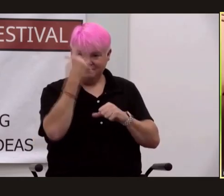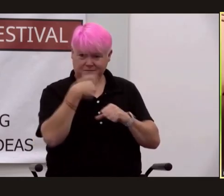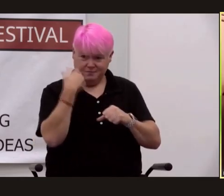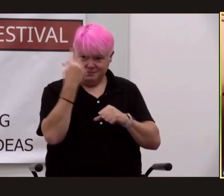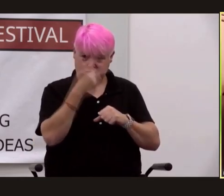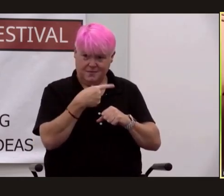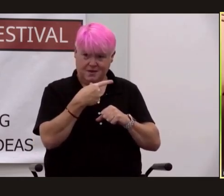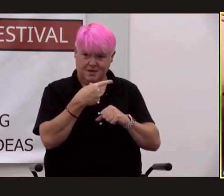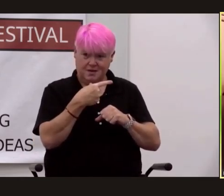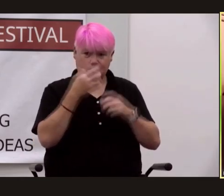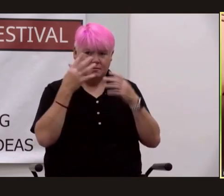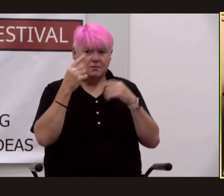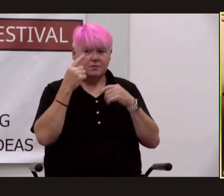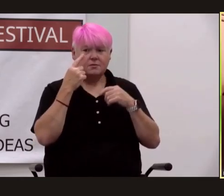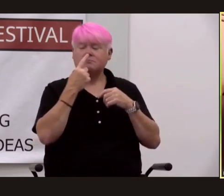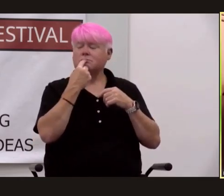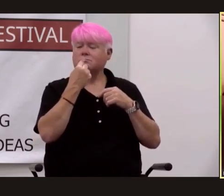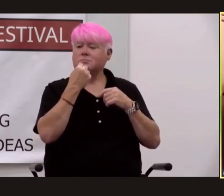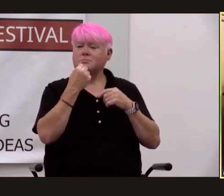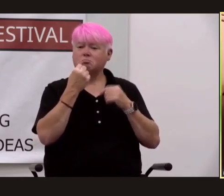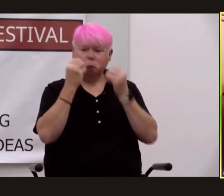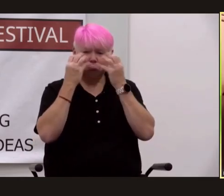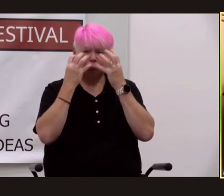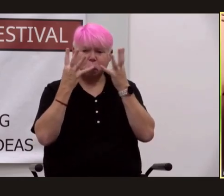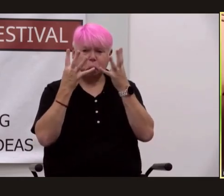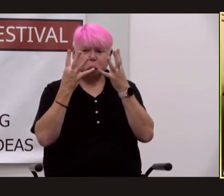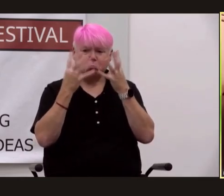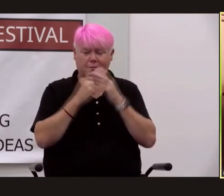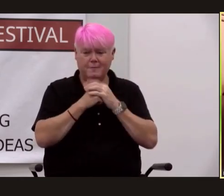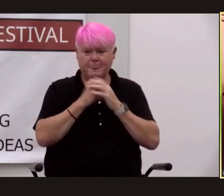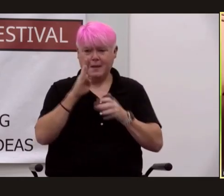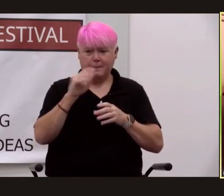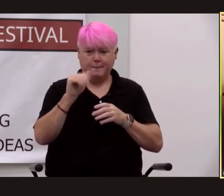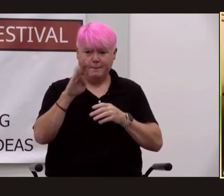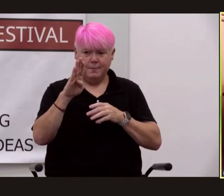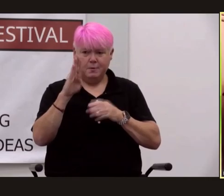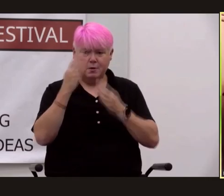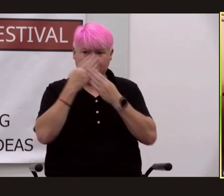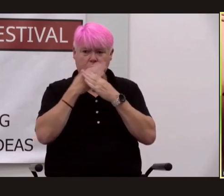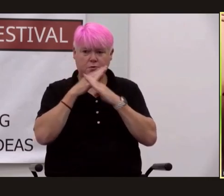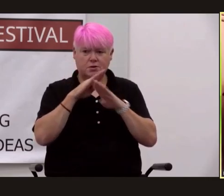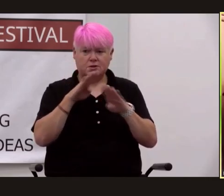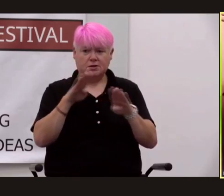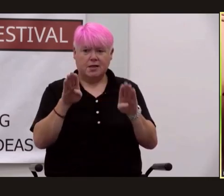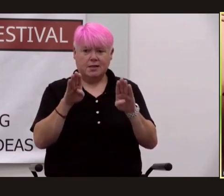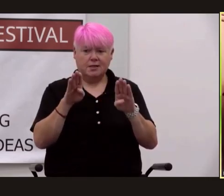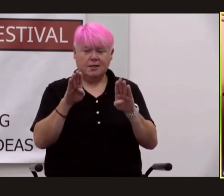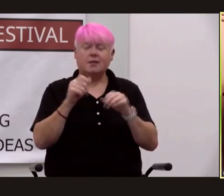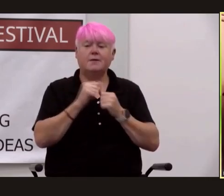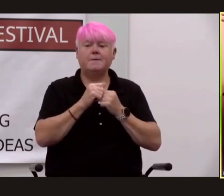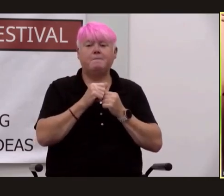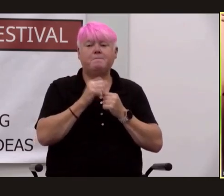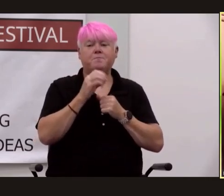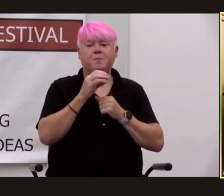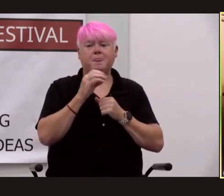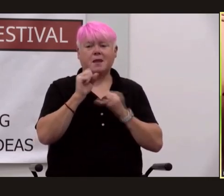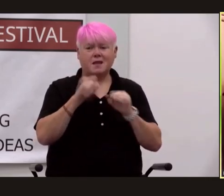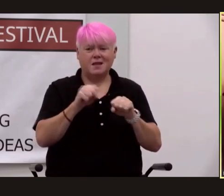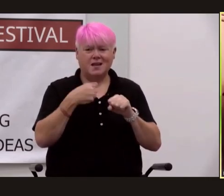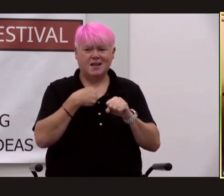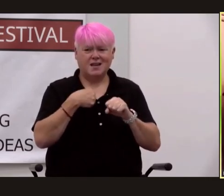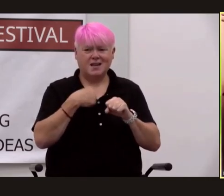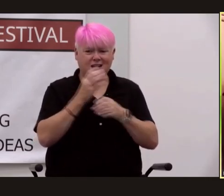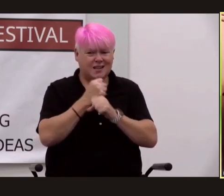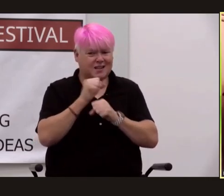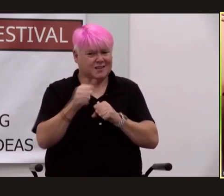red and puffy bob was silent for a moment swimming in oppie's vision then can i get you